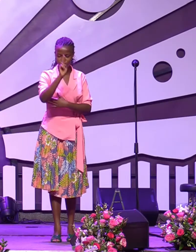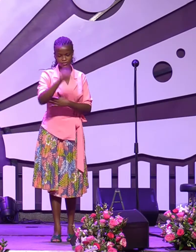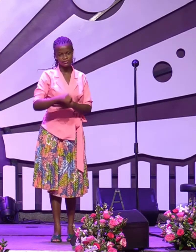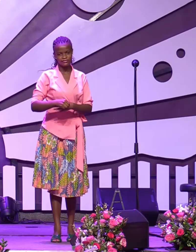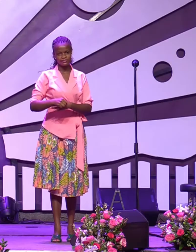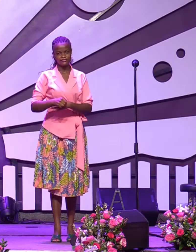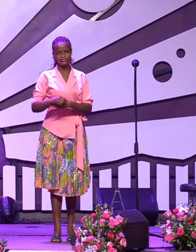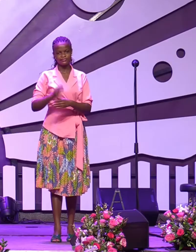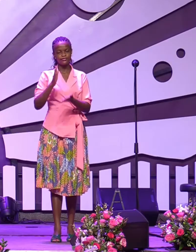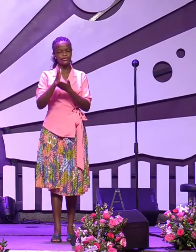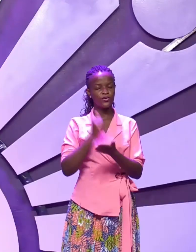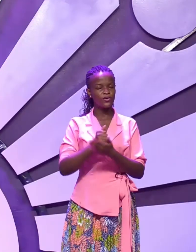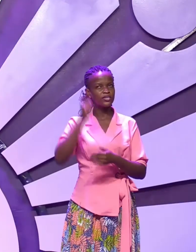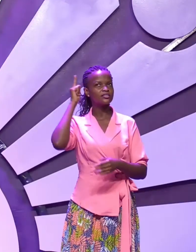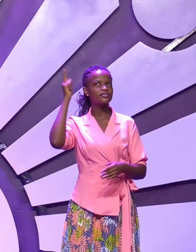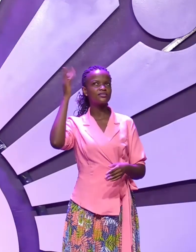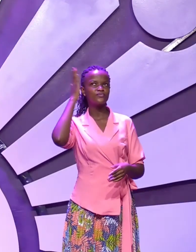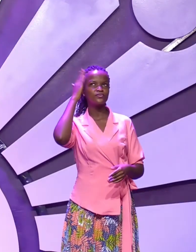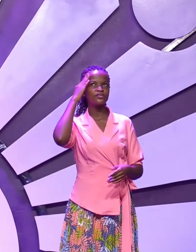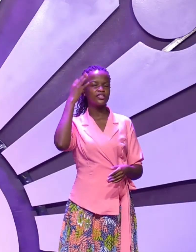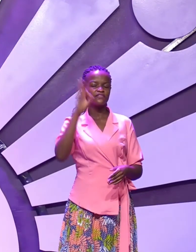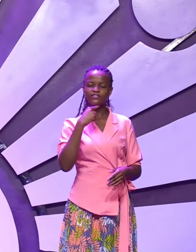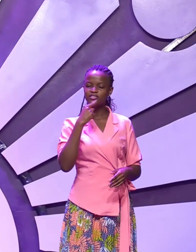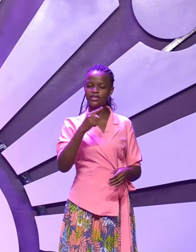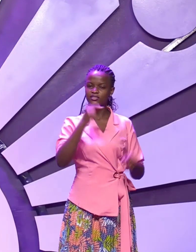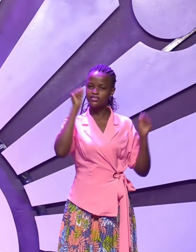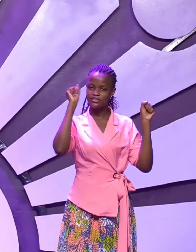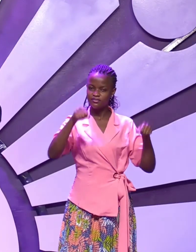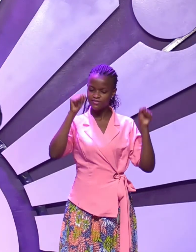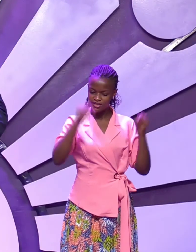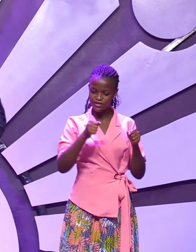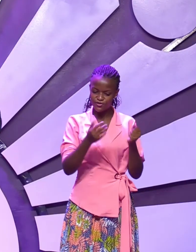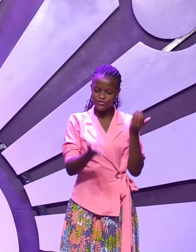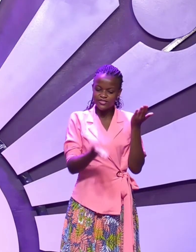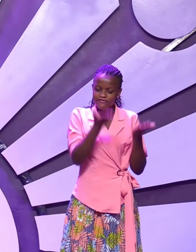because he knows if he says yes you may miss heaven